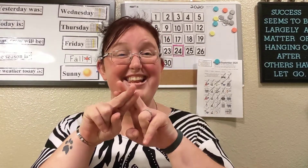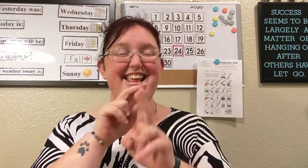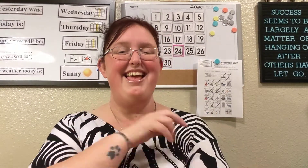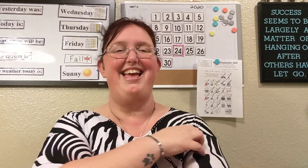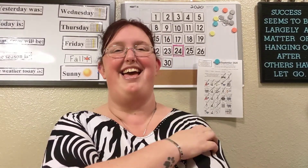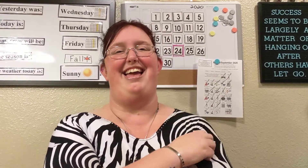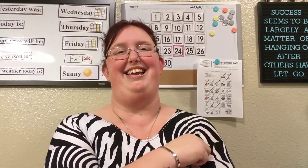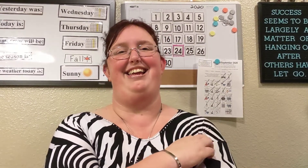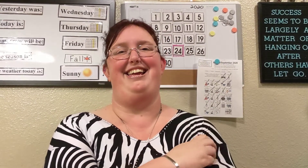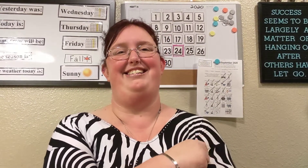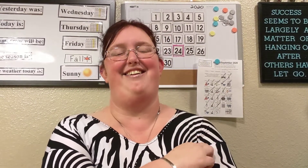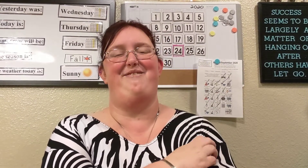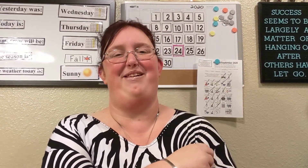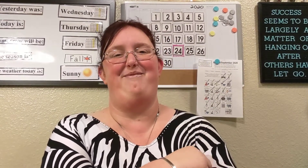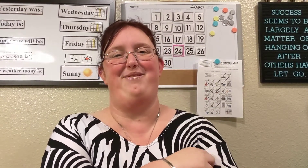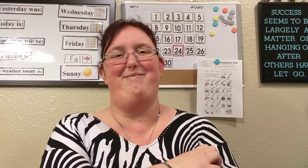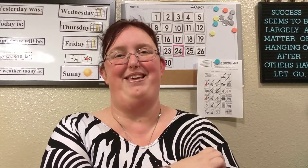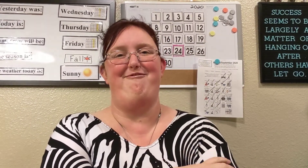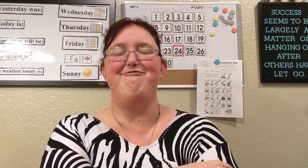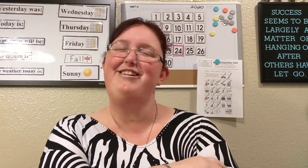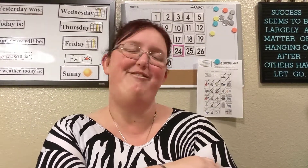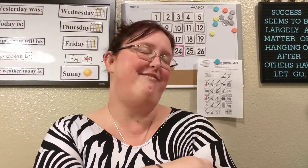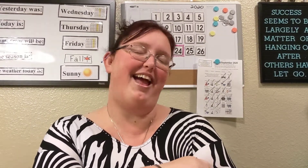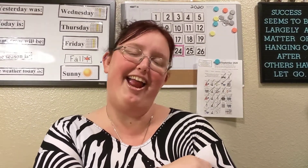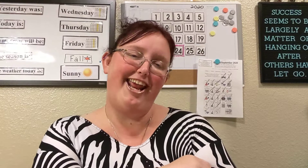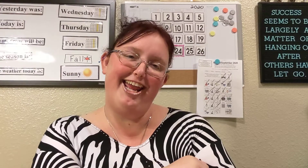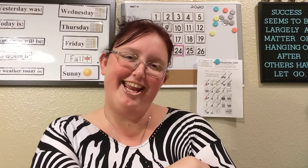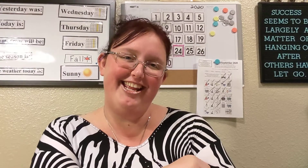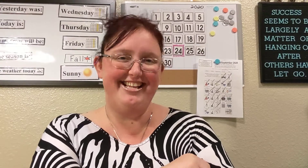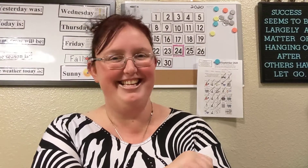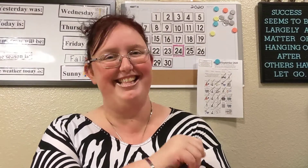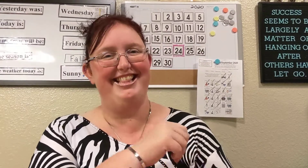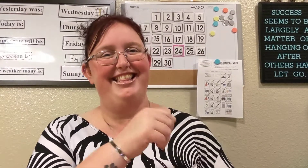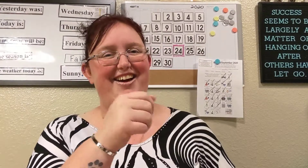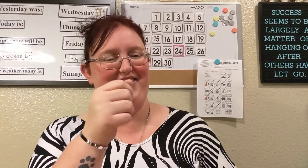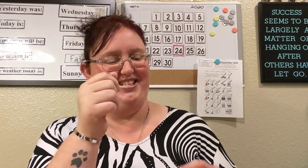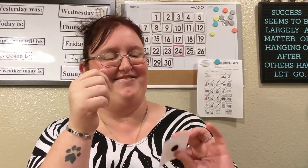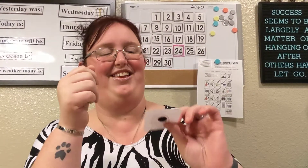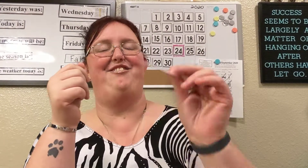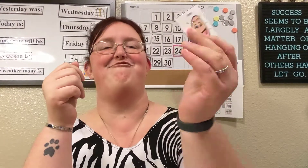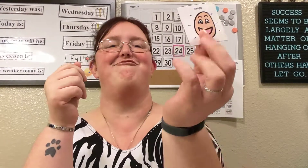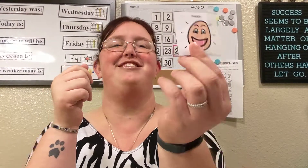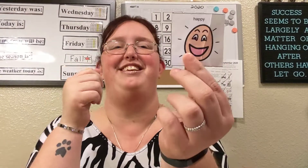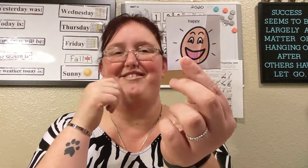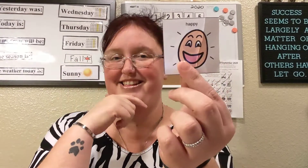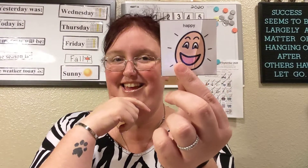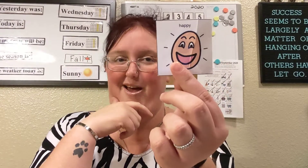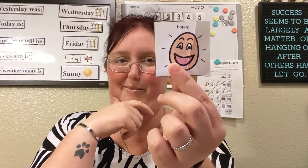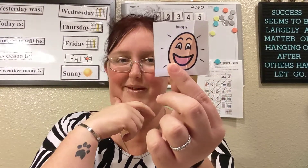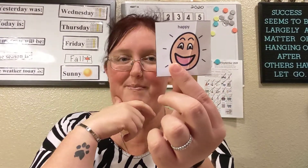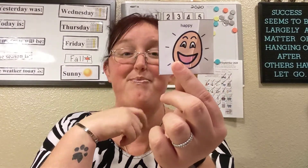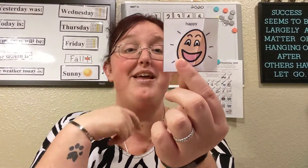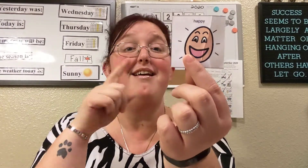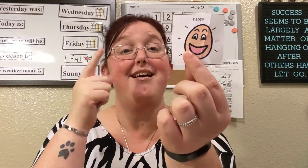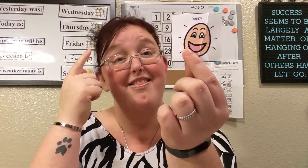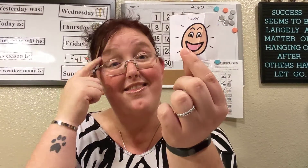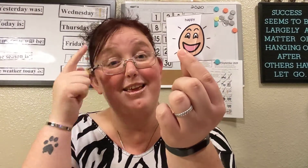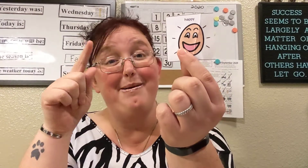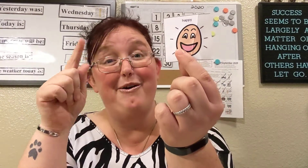and we will be reunited that makes me really really happy thinking about